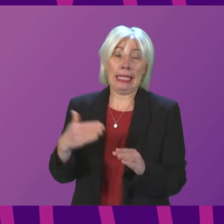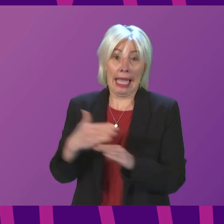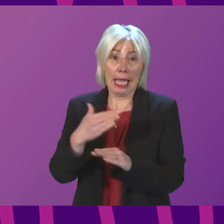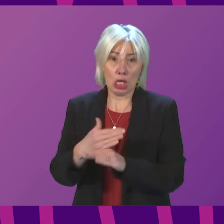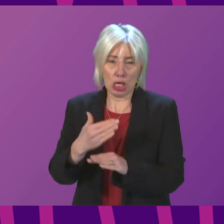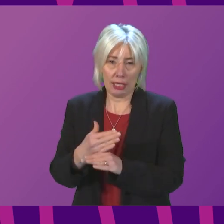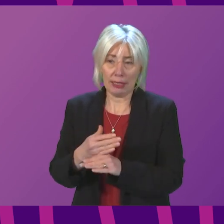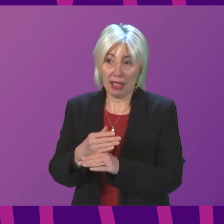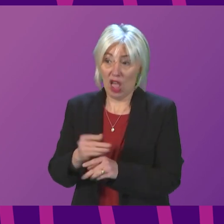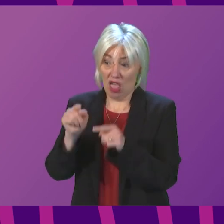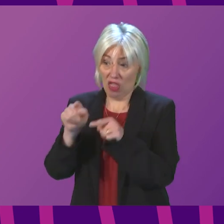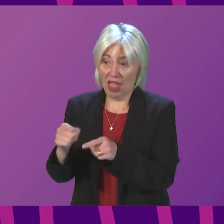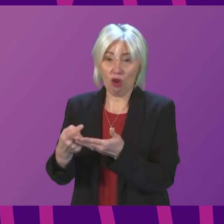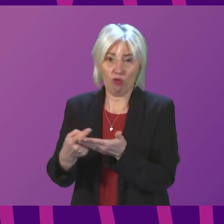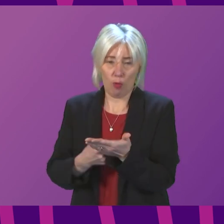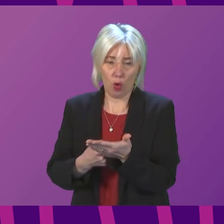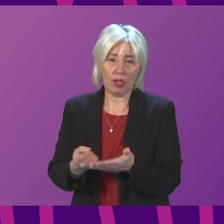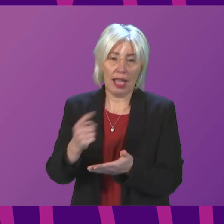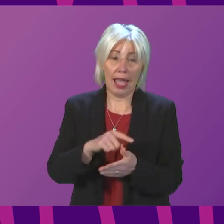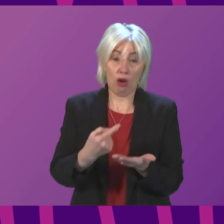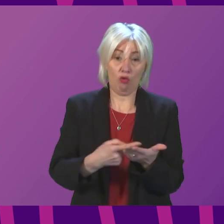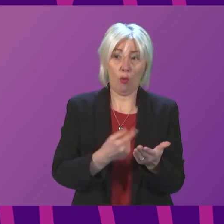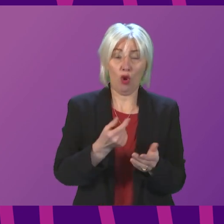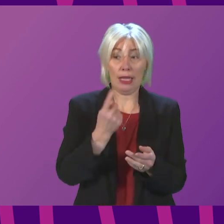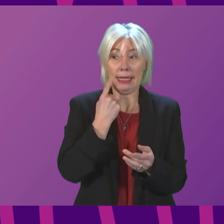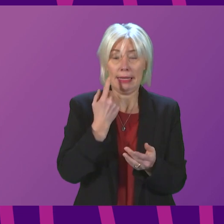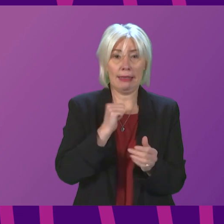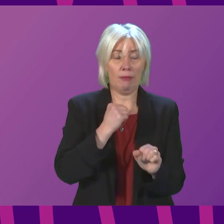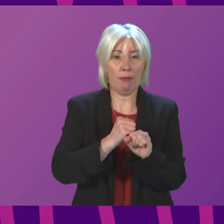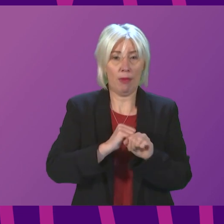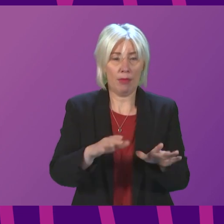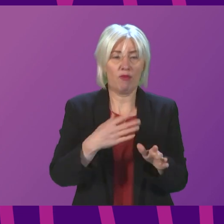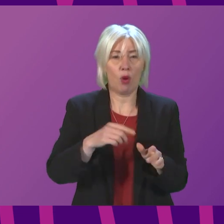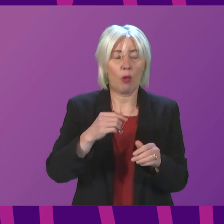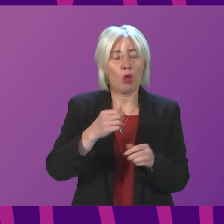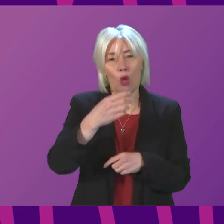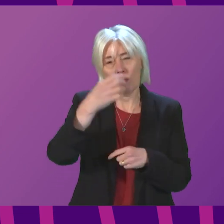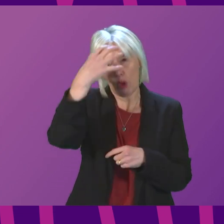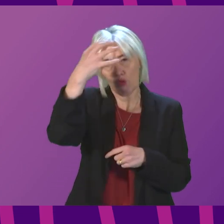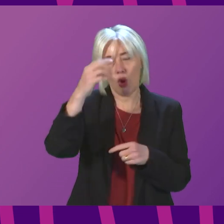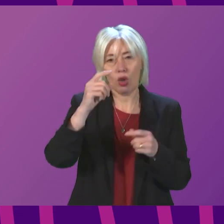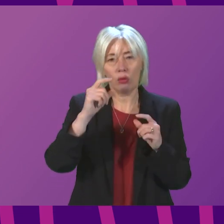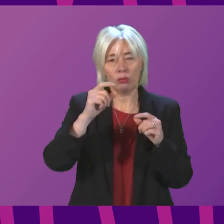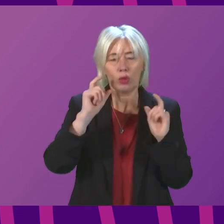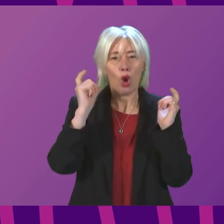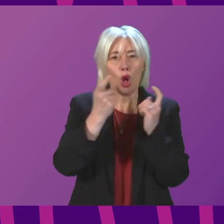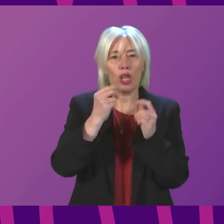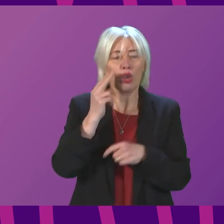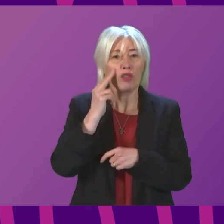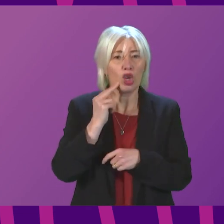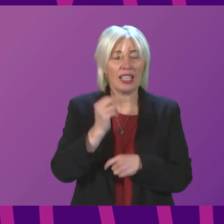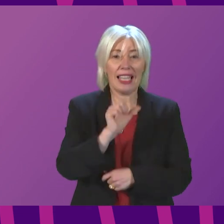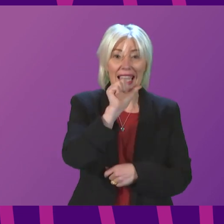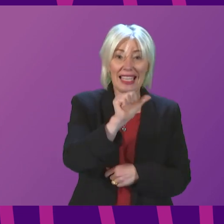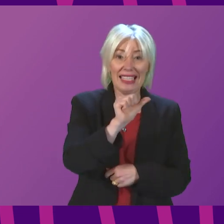symmetry between that report and a report published yesterday by the Royal College of Nurses, who say that six out of ten in that profession